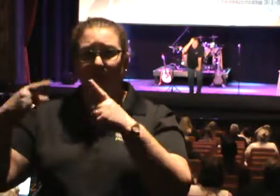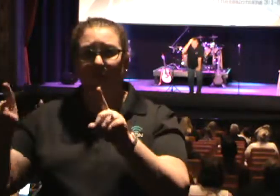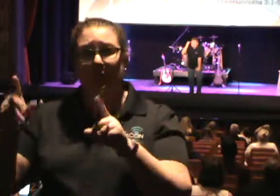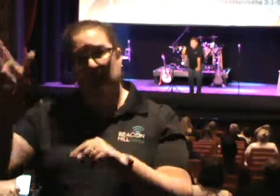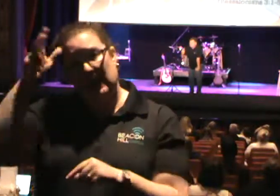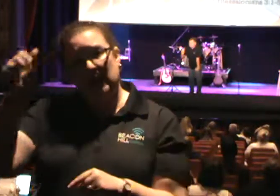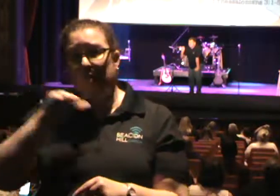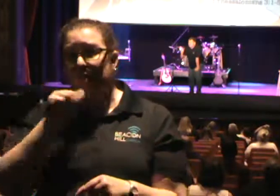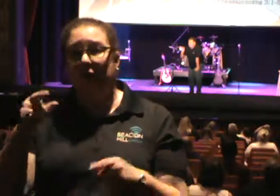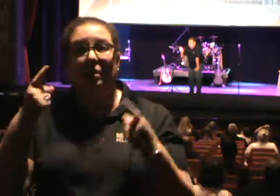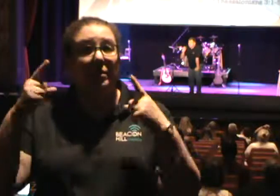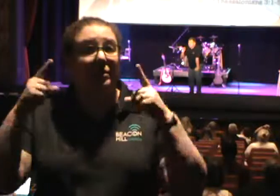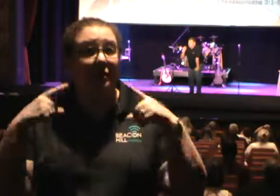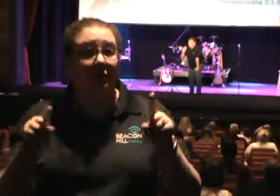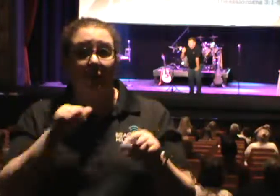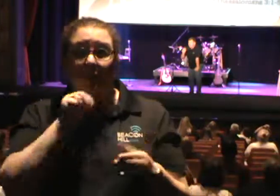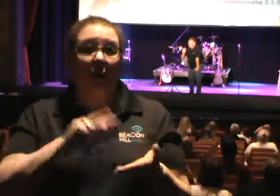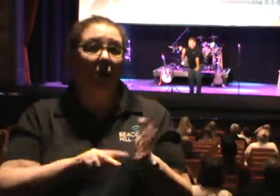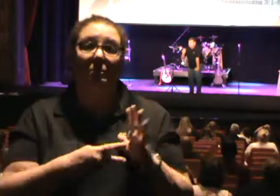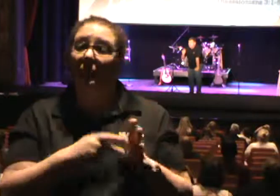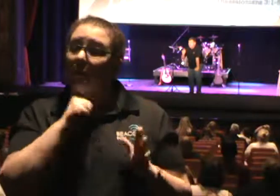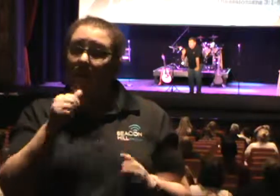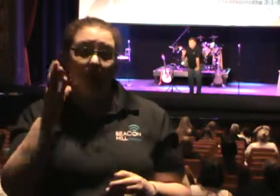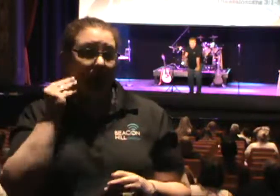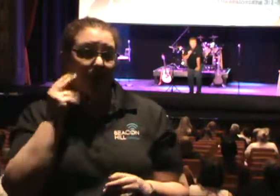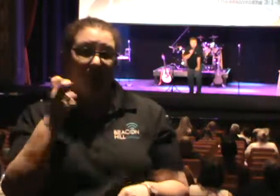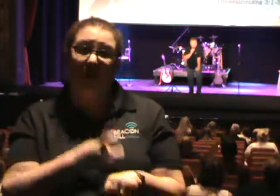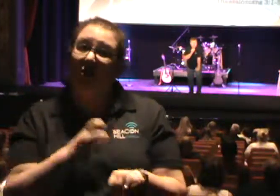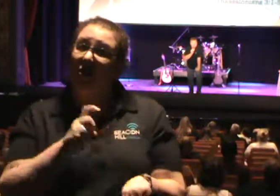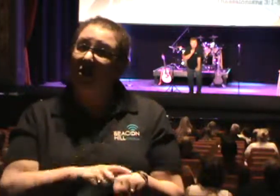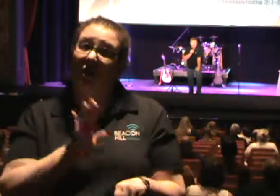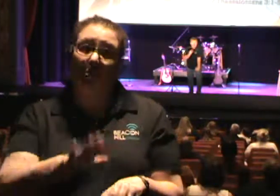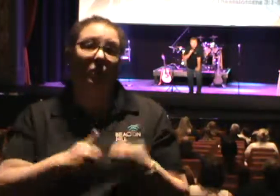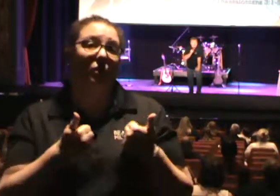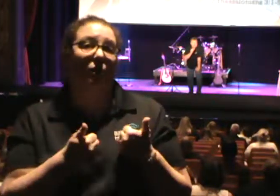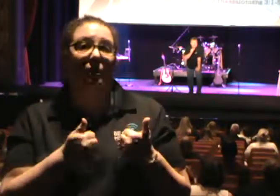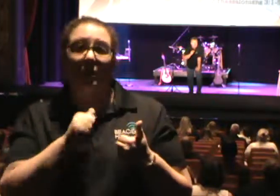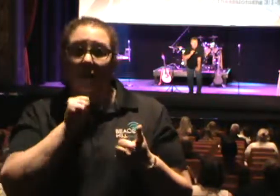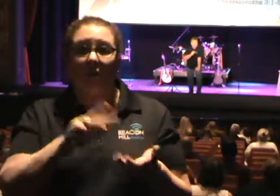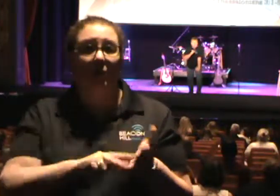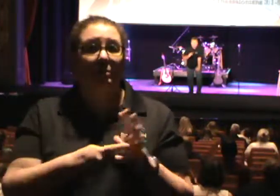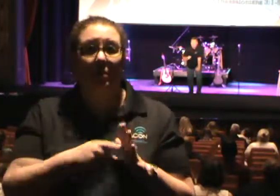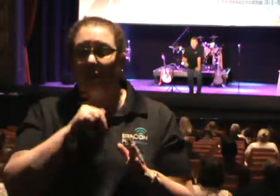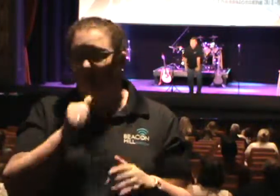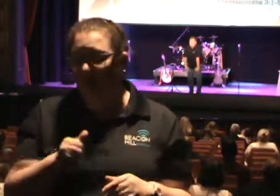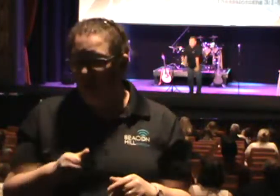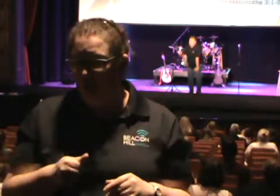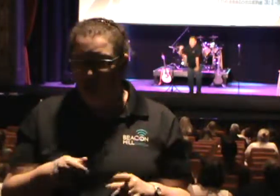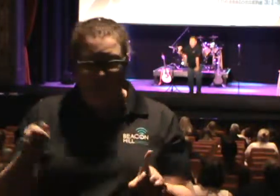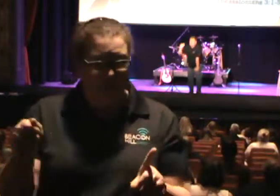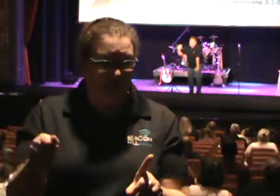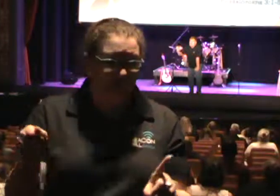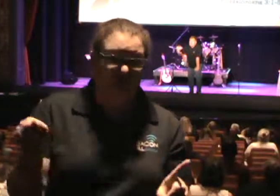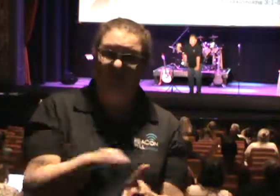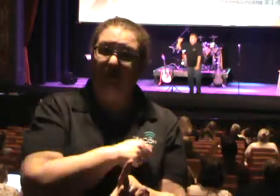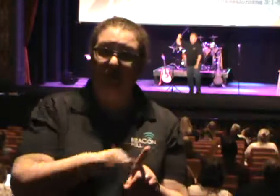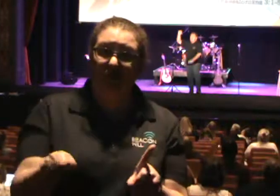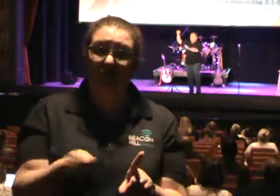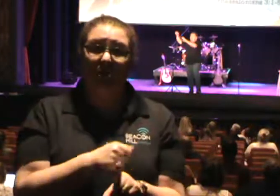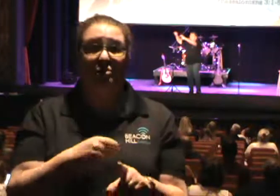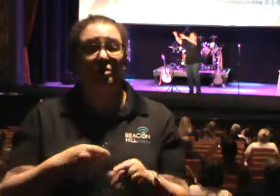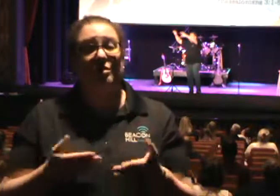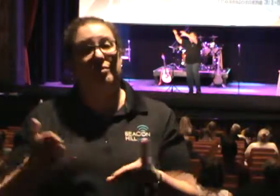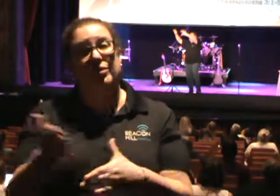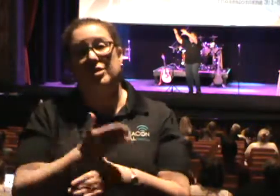prevail. That doesn't mean that you're not going to go through hard times in your life. That doesn't mean you're not going to get beat up for sharing the gospel. That doesn't mean that